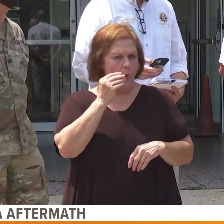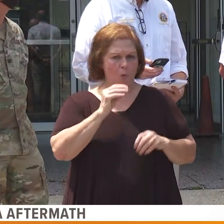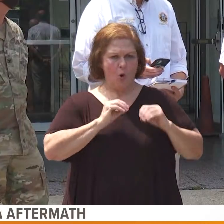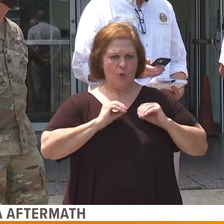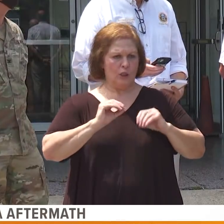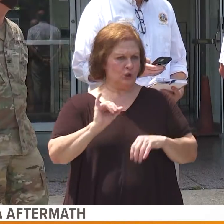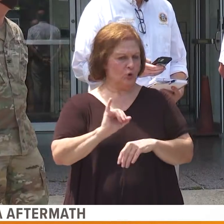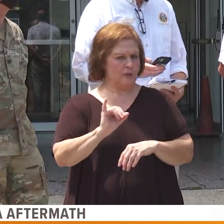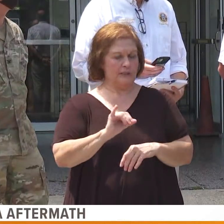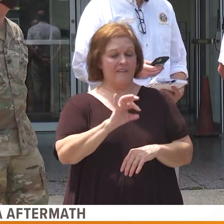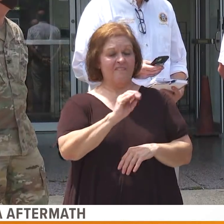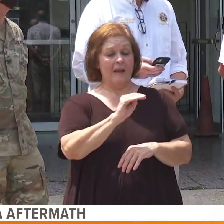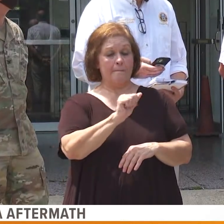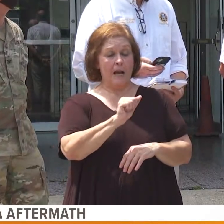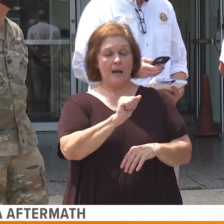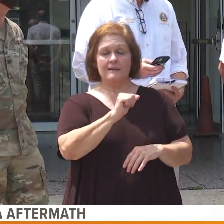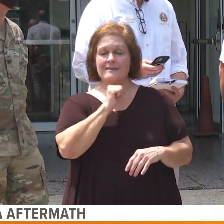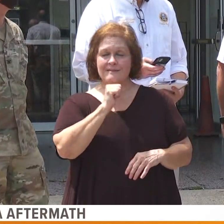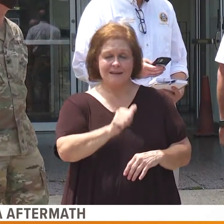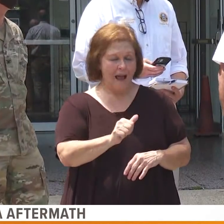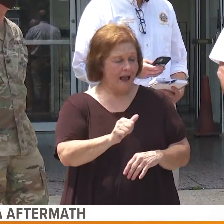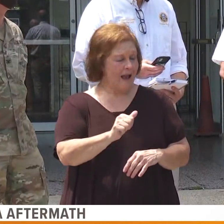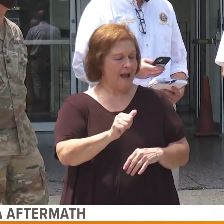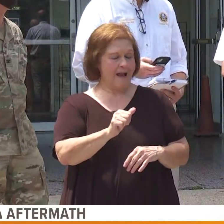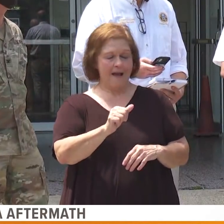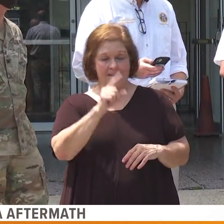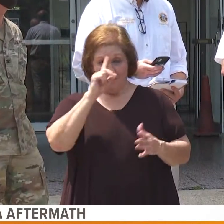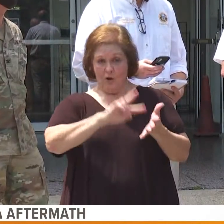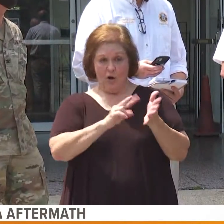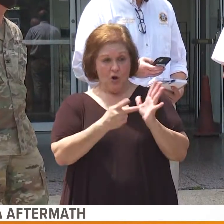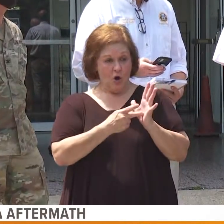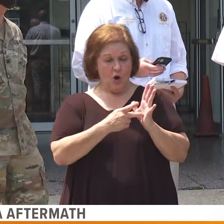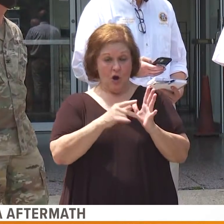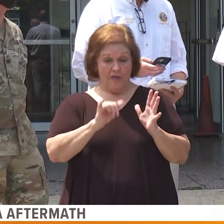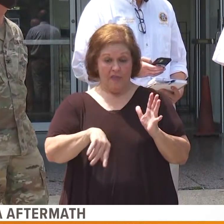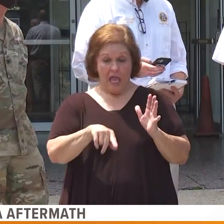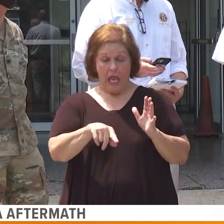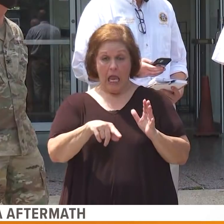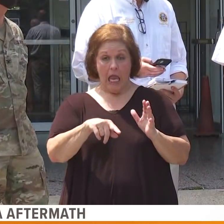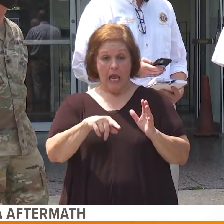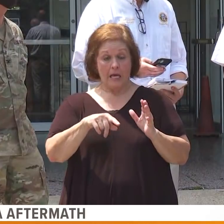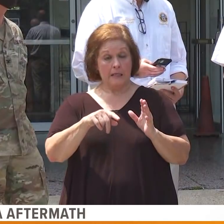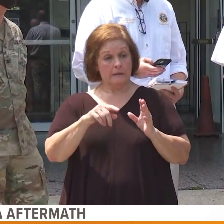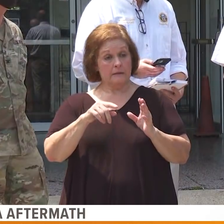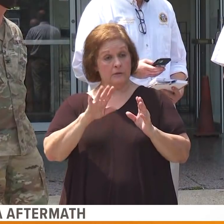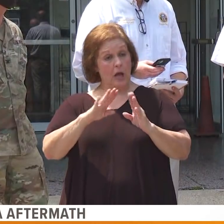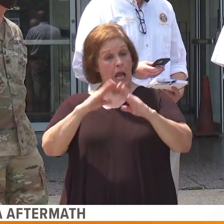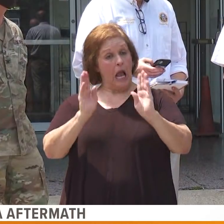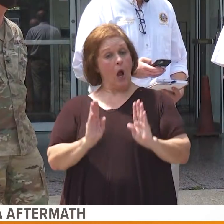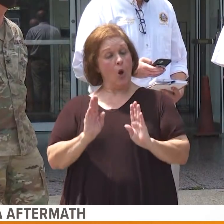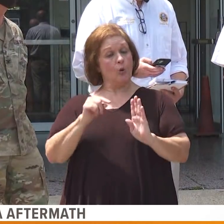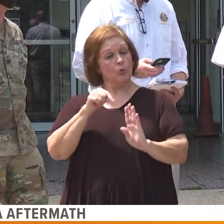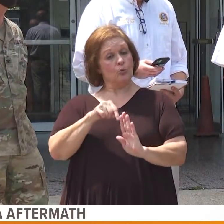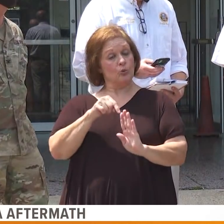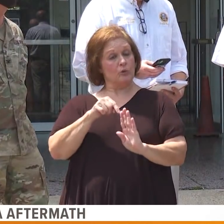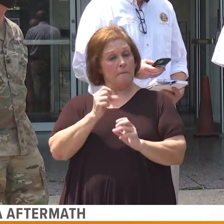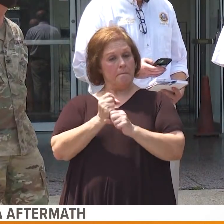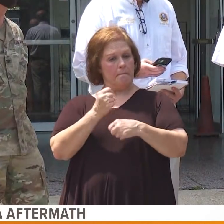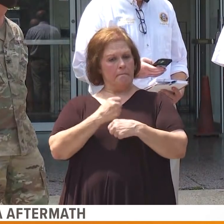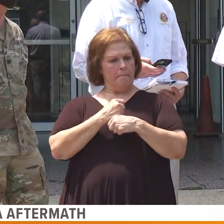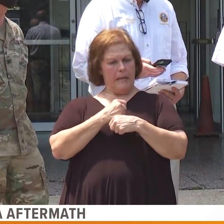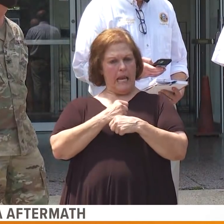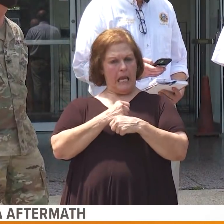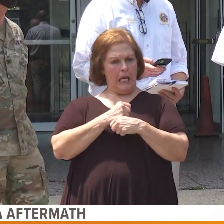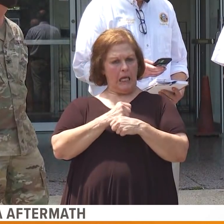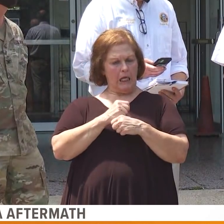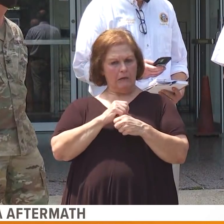FEMA assistance is not designed to make a household whole. Okay? It's merely designed to just get a